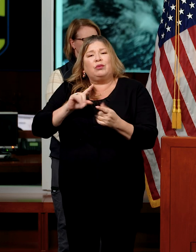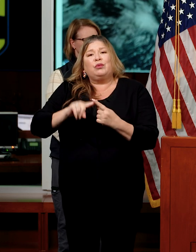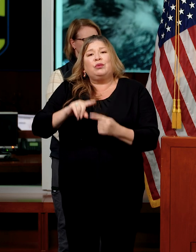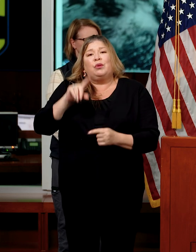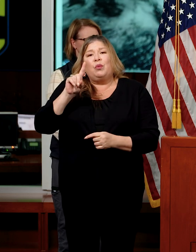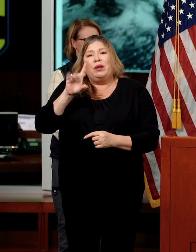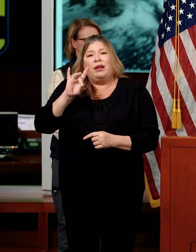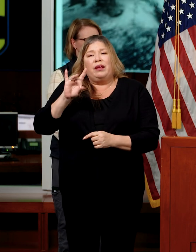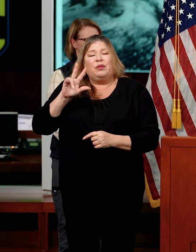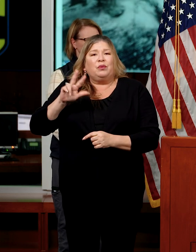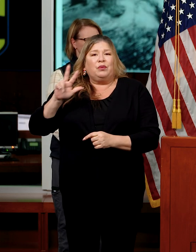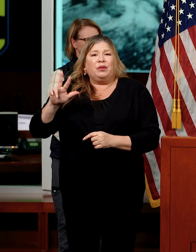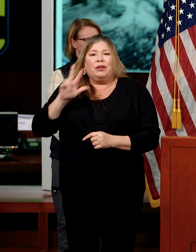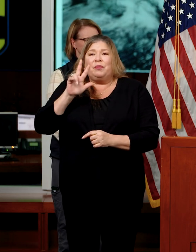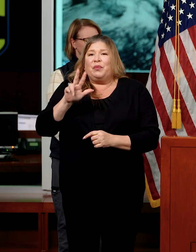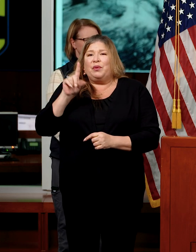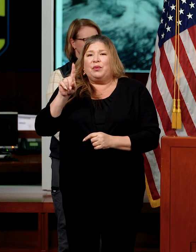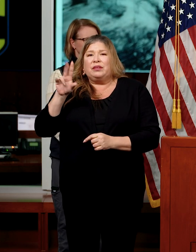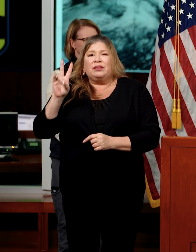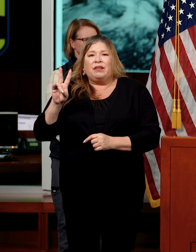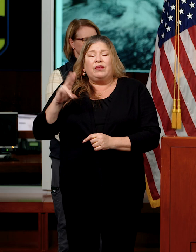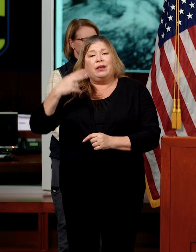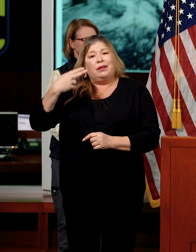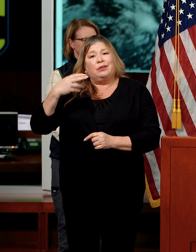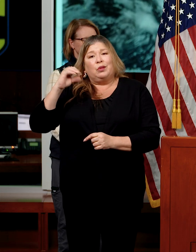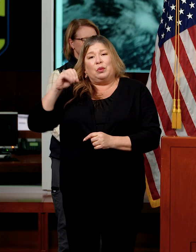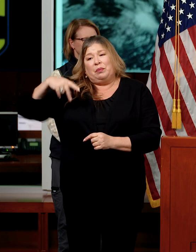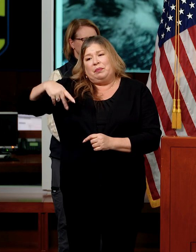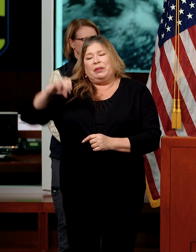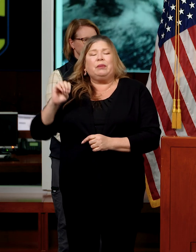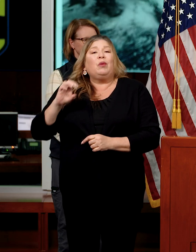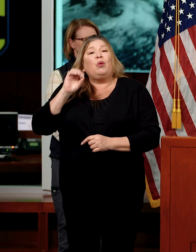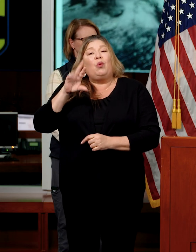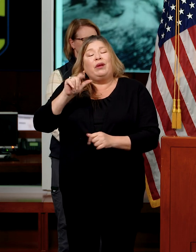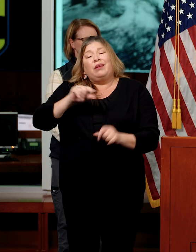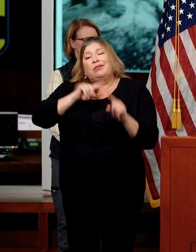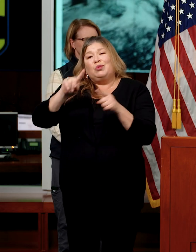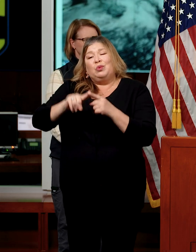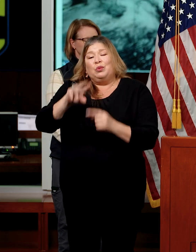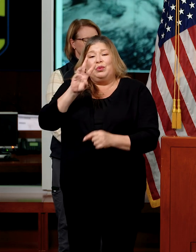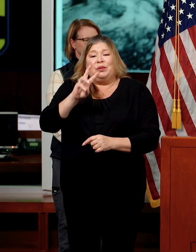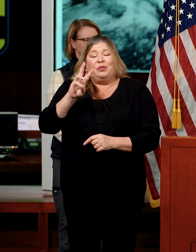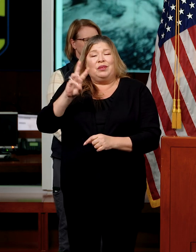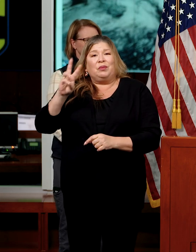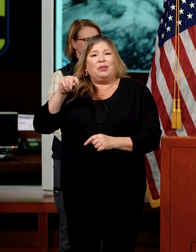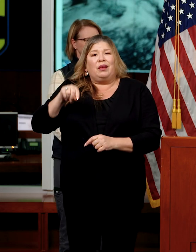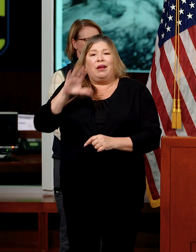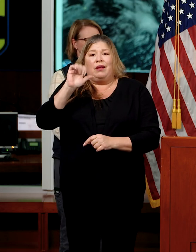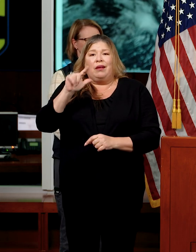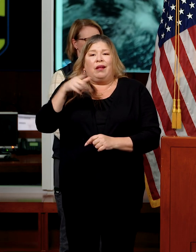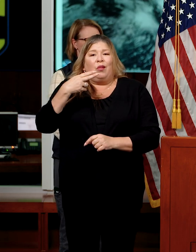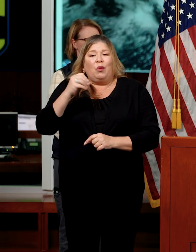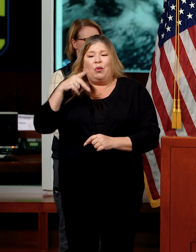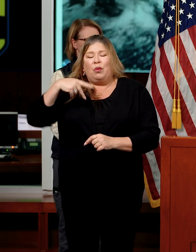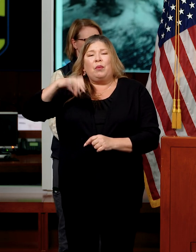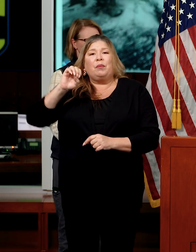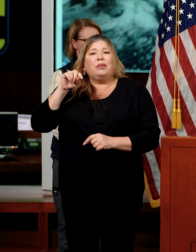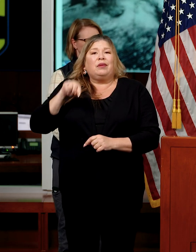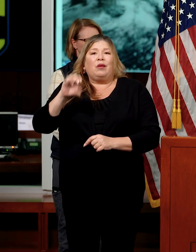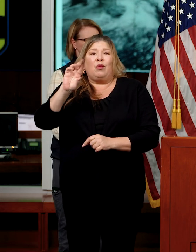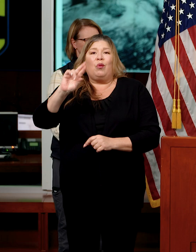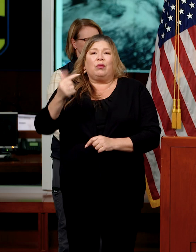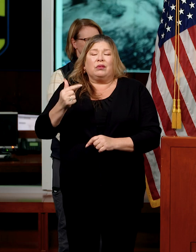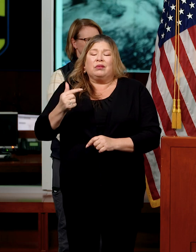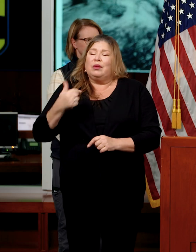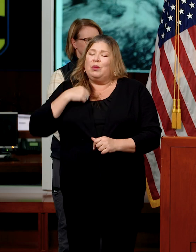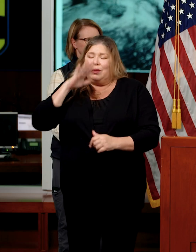-833-317-HOPE or visit www.calhope.org. We